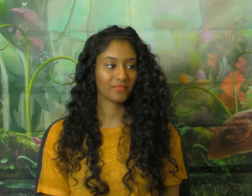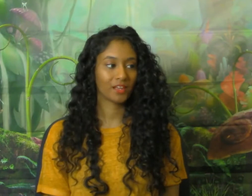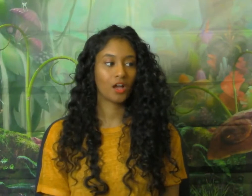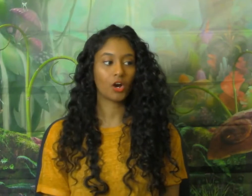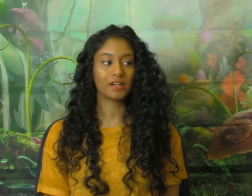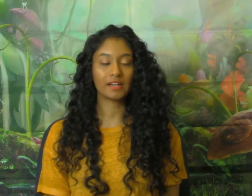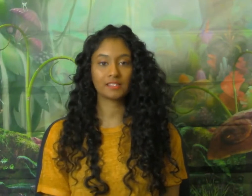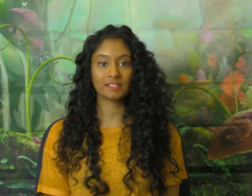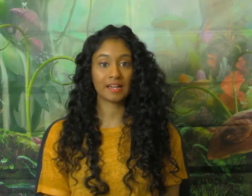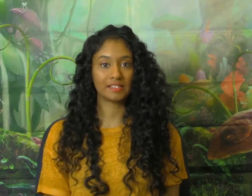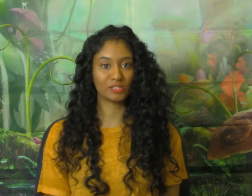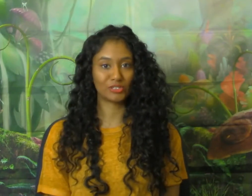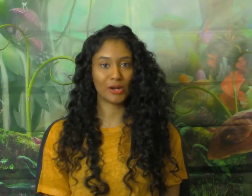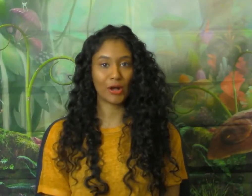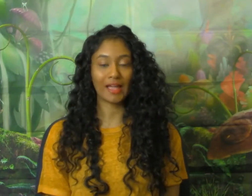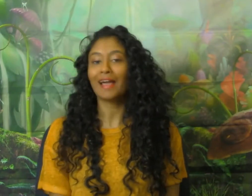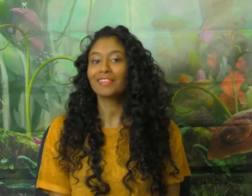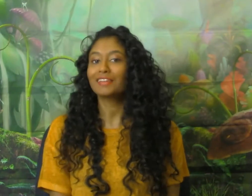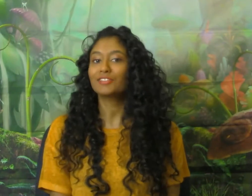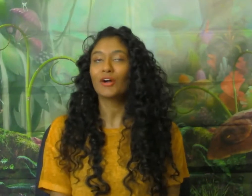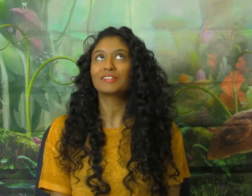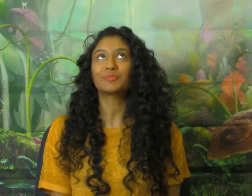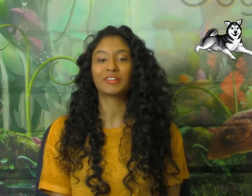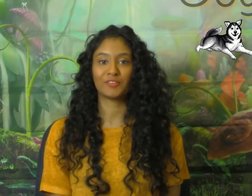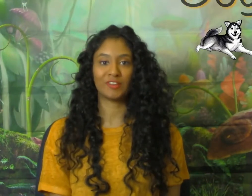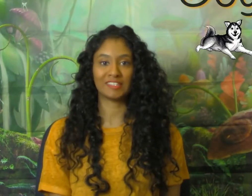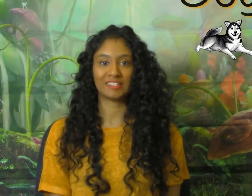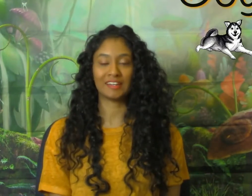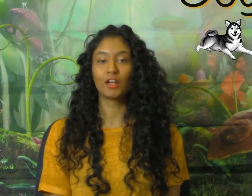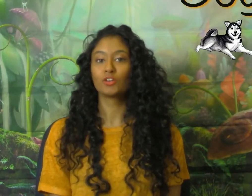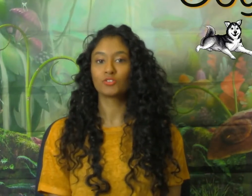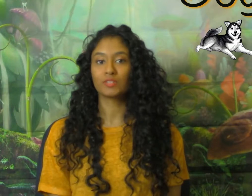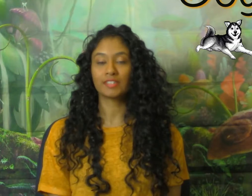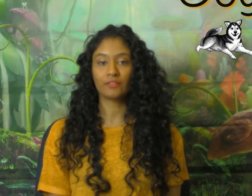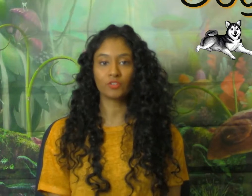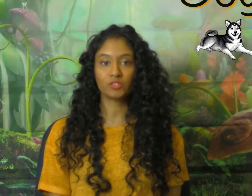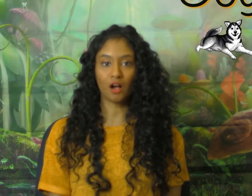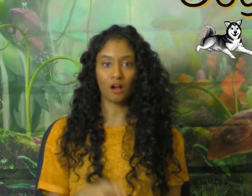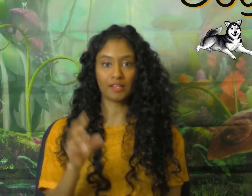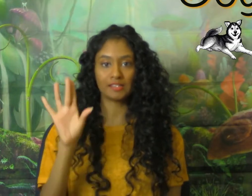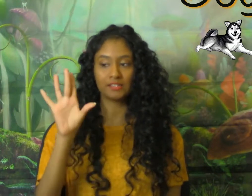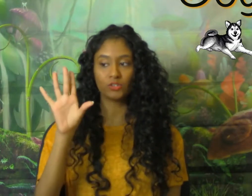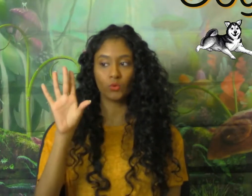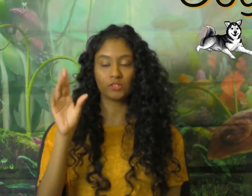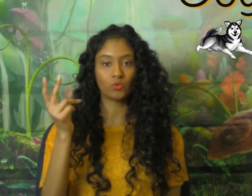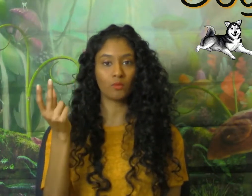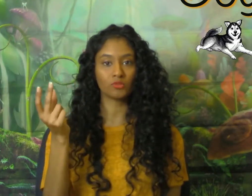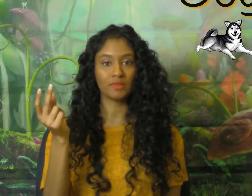Our next sign is dog. And I think dog is a pretty fun sign. So the sign for dog is you're going to almost make it